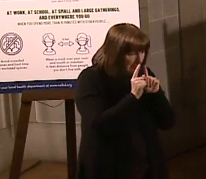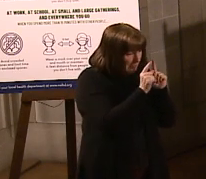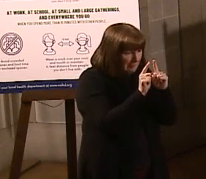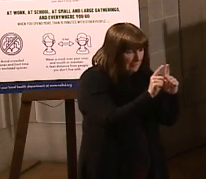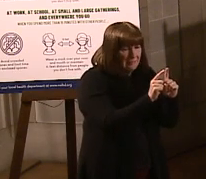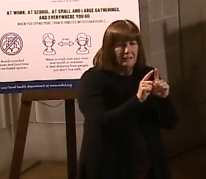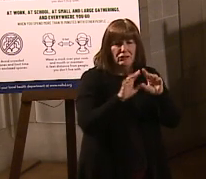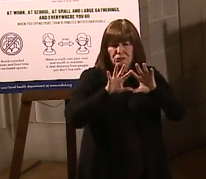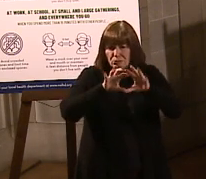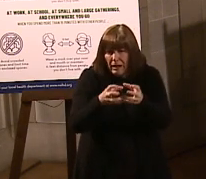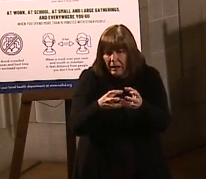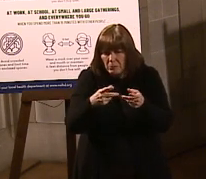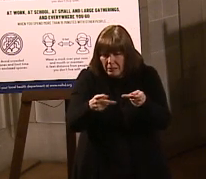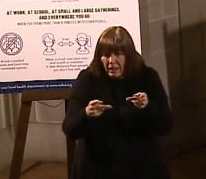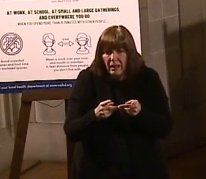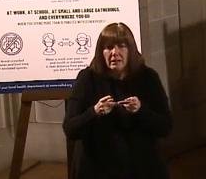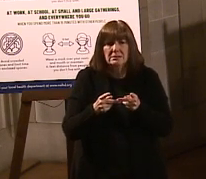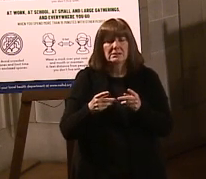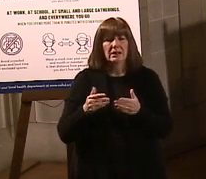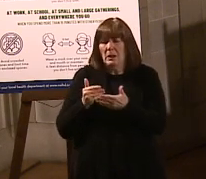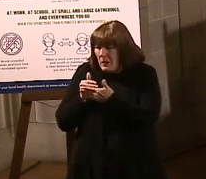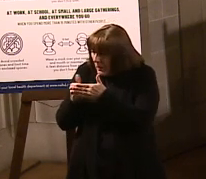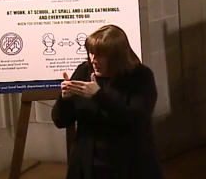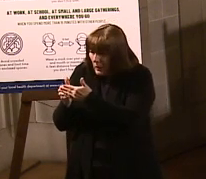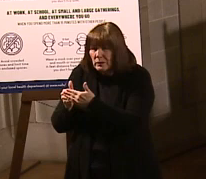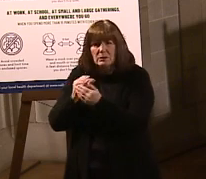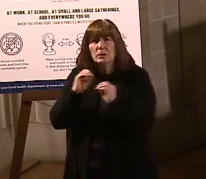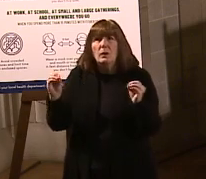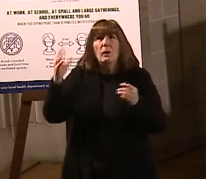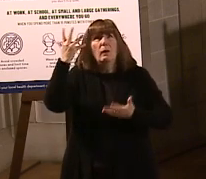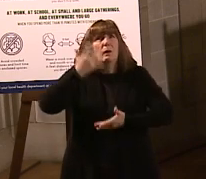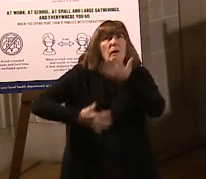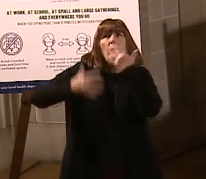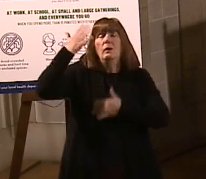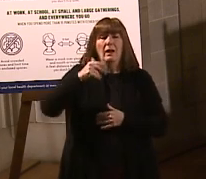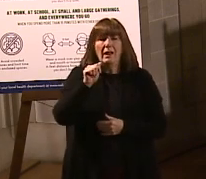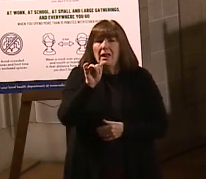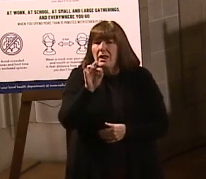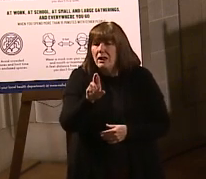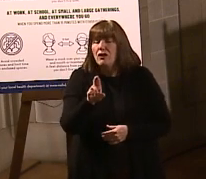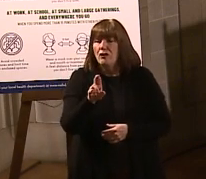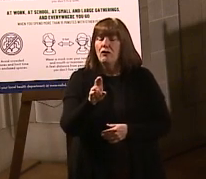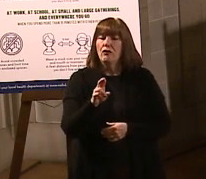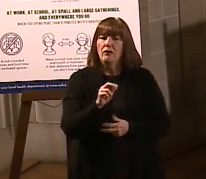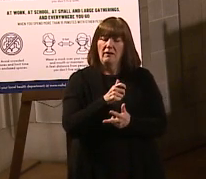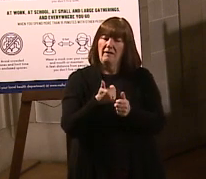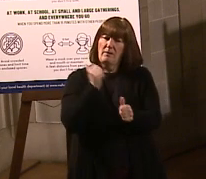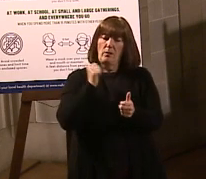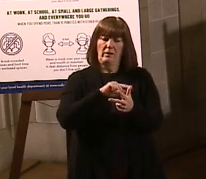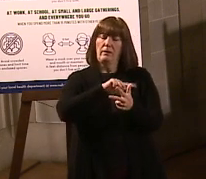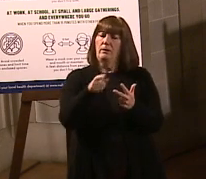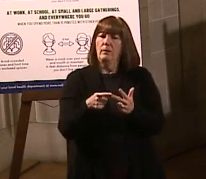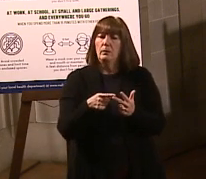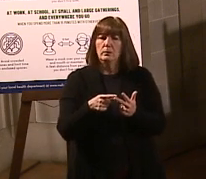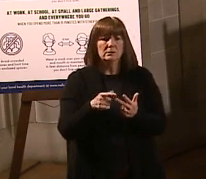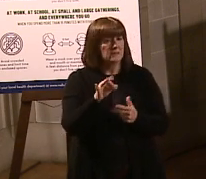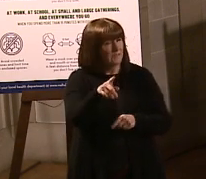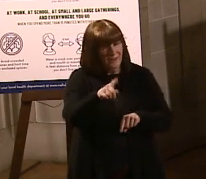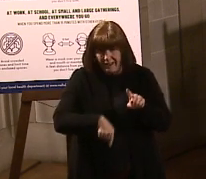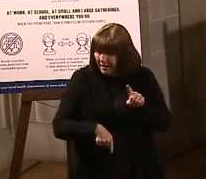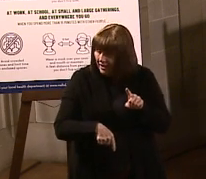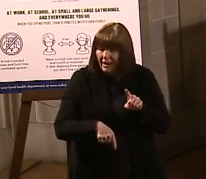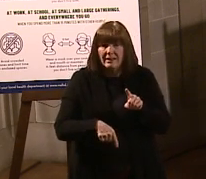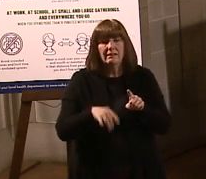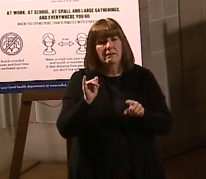spaces. Especially in the wintertime, it's tough to get that good ventilation. So avoiding the 3Cs will also help slow down the spread of the virus. And if you can't avoid the